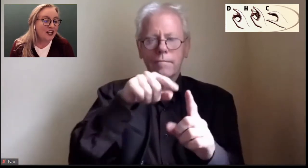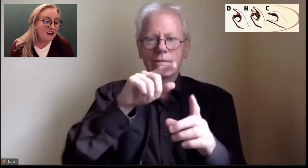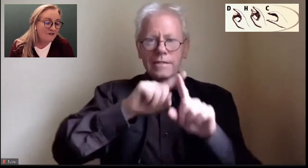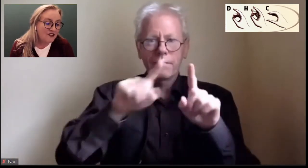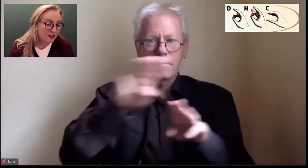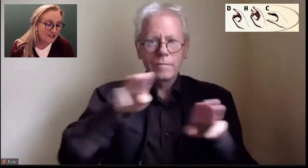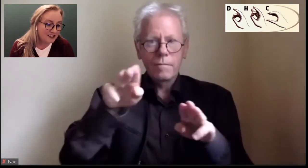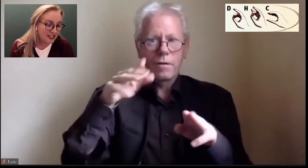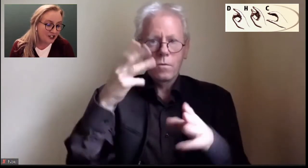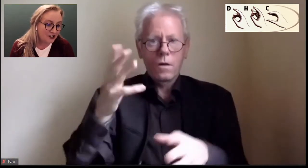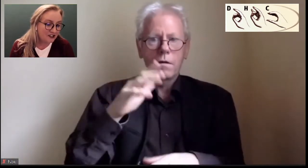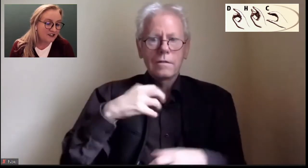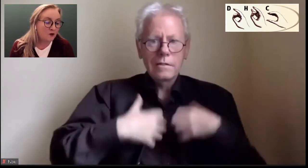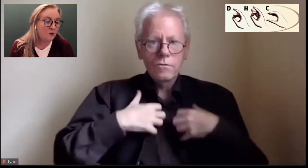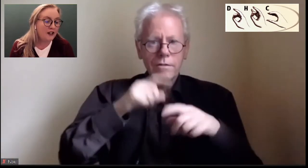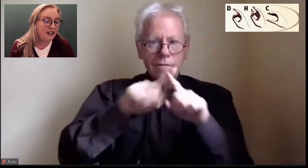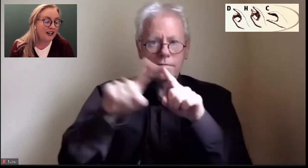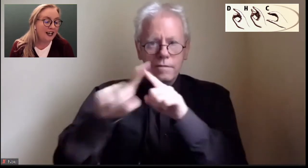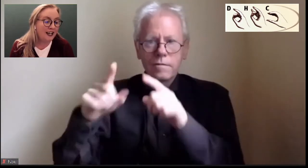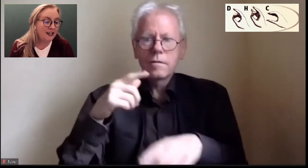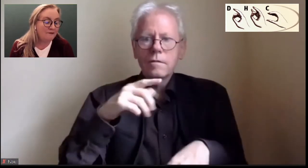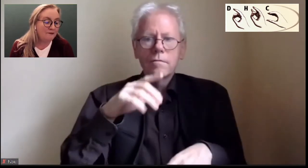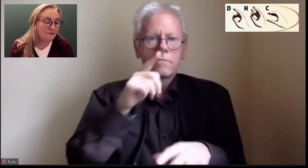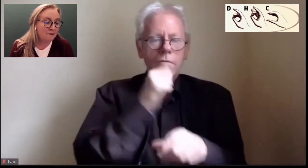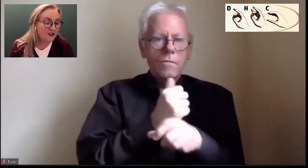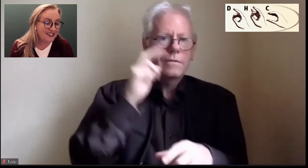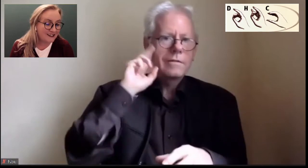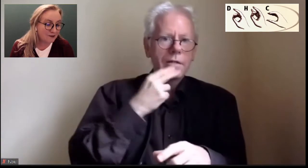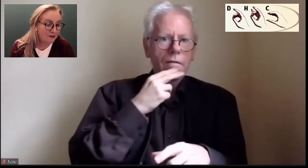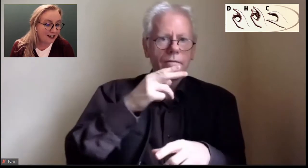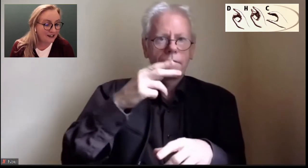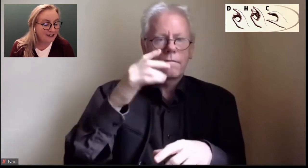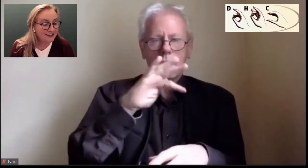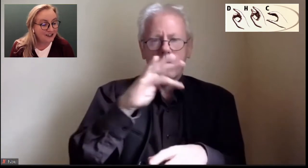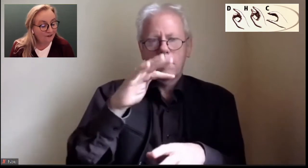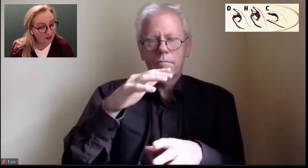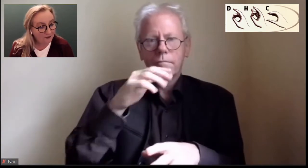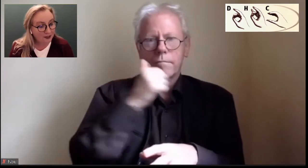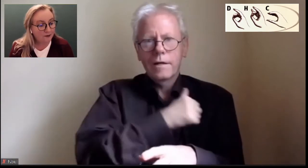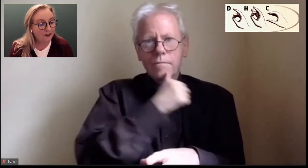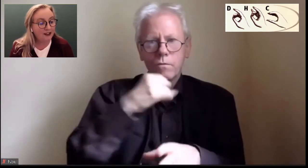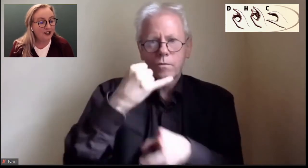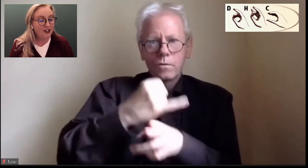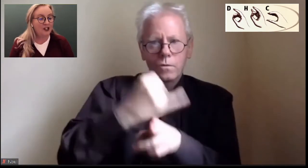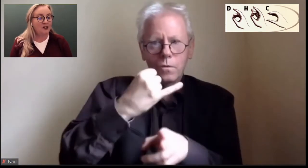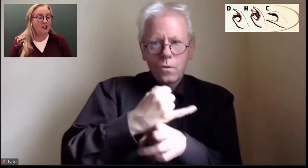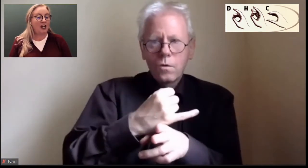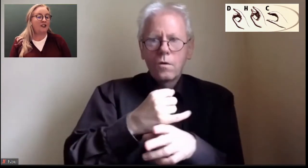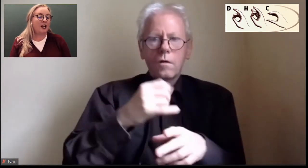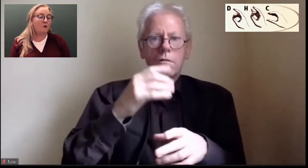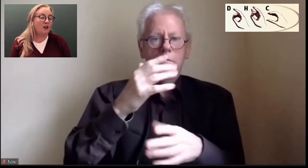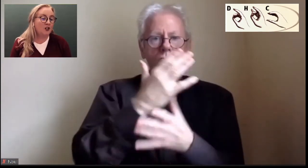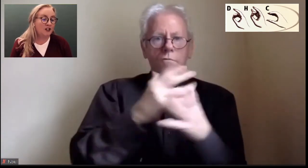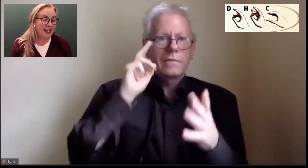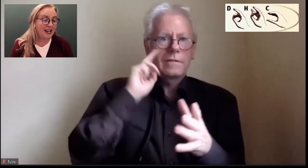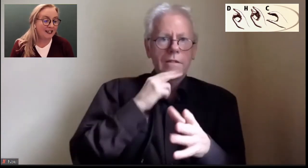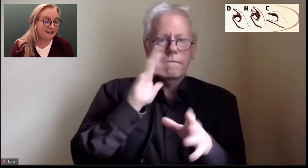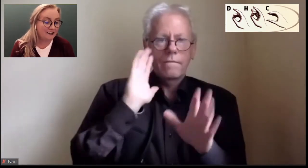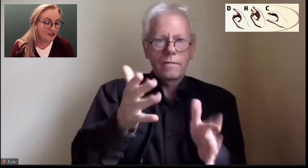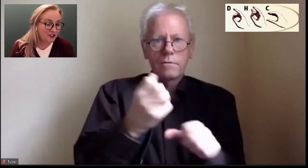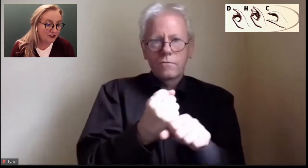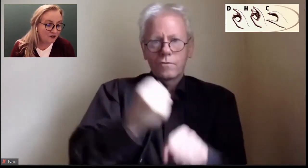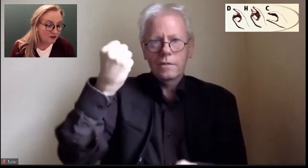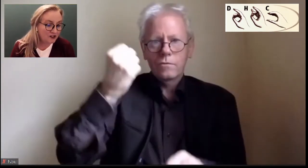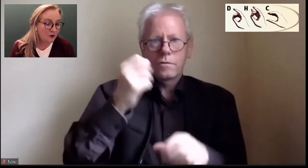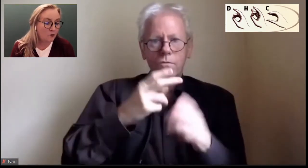So the conference presentations will be presented by different people that will look